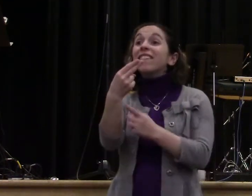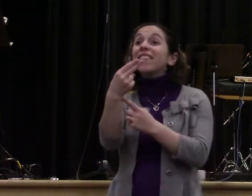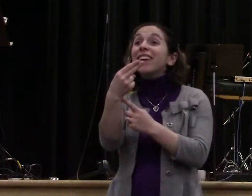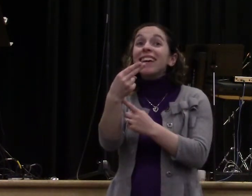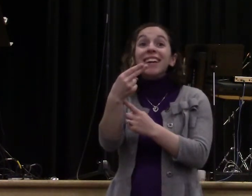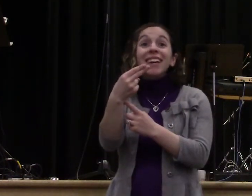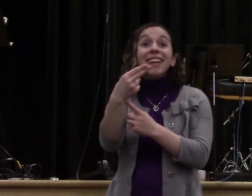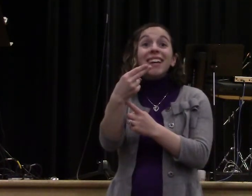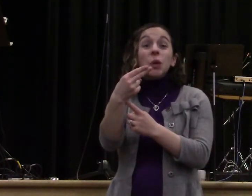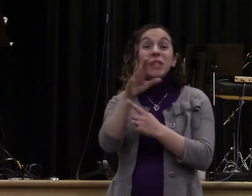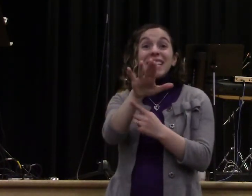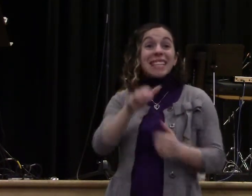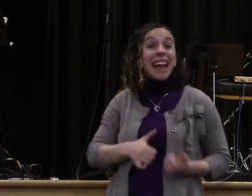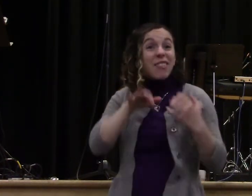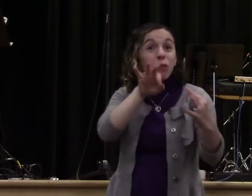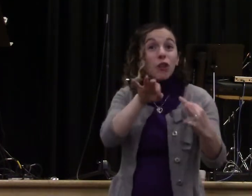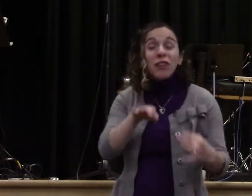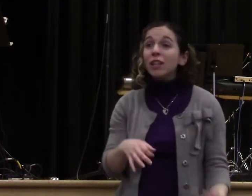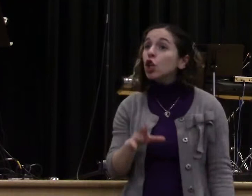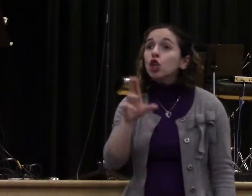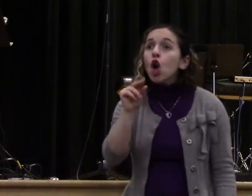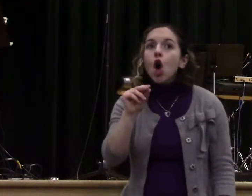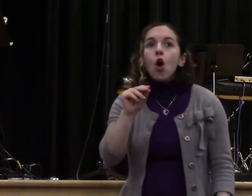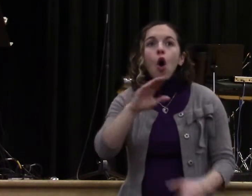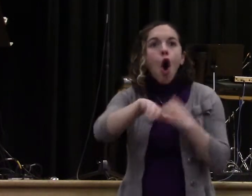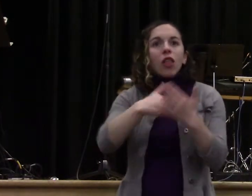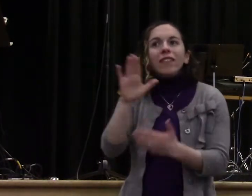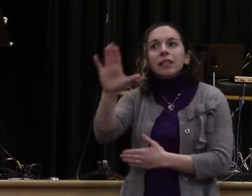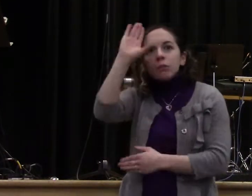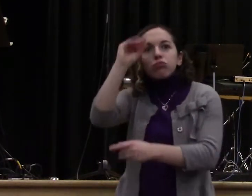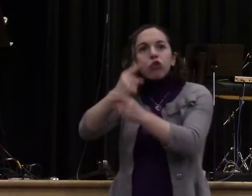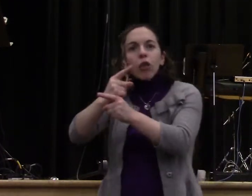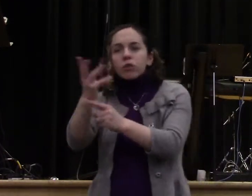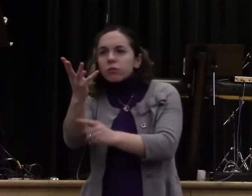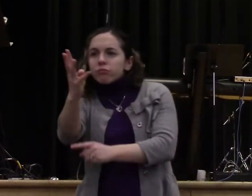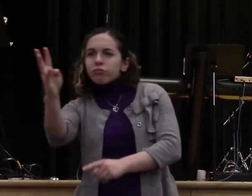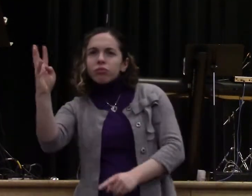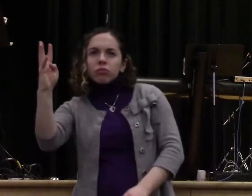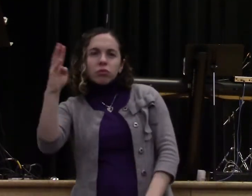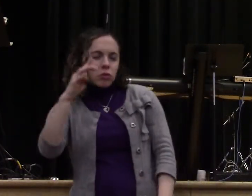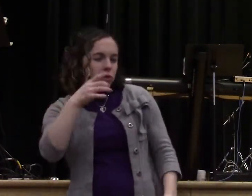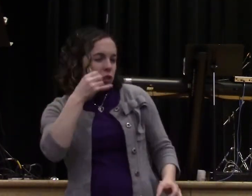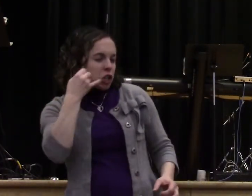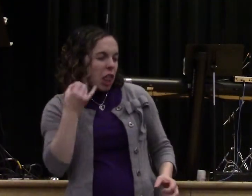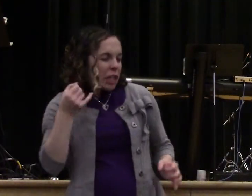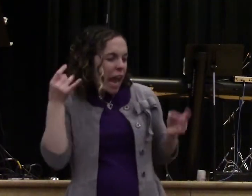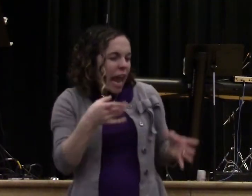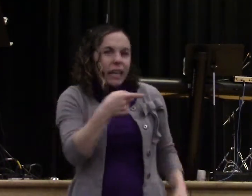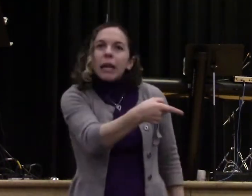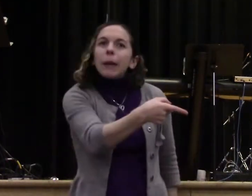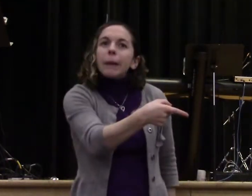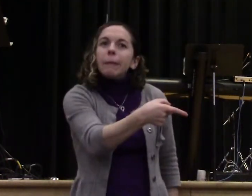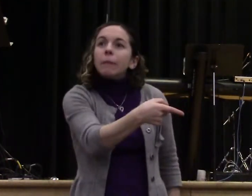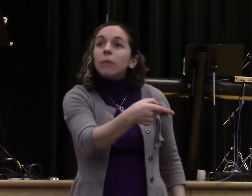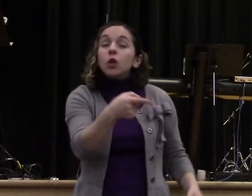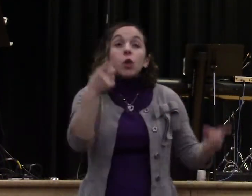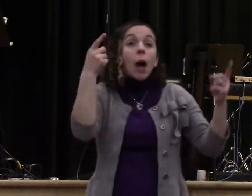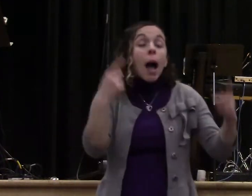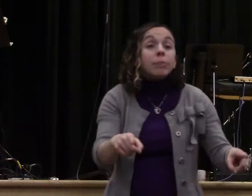him but sold him as a slave. He had a lot of mess in his life. And then he was sold to Potiphar and how